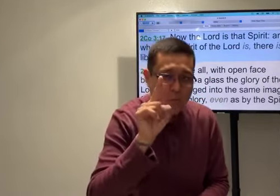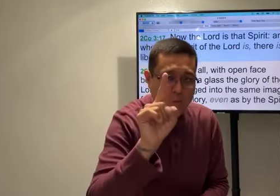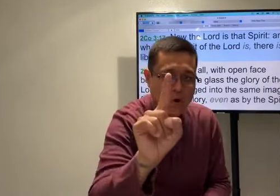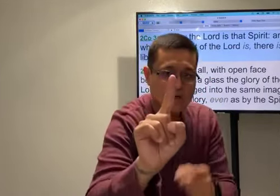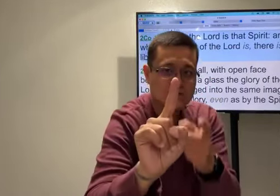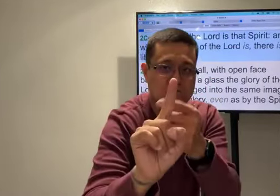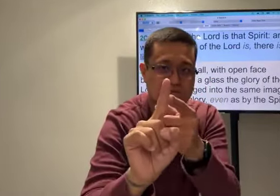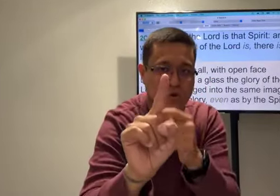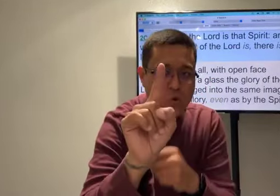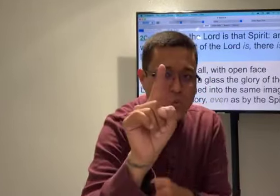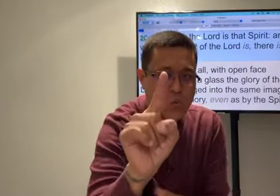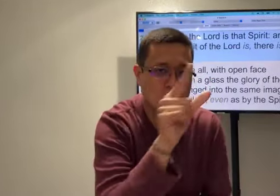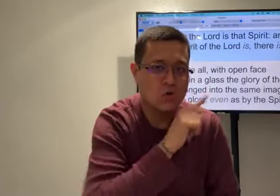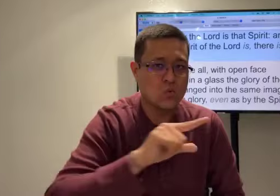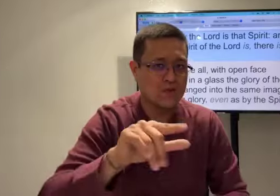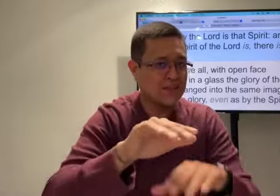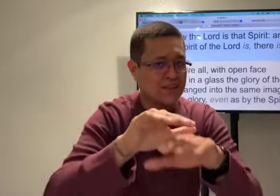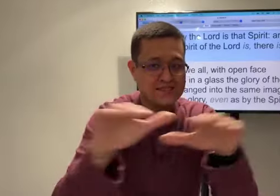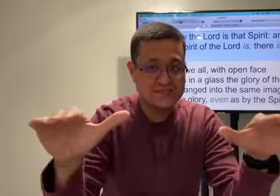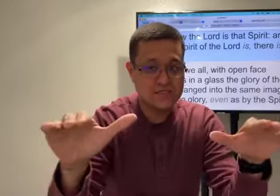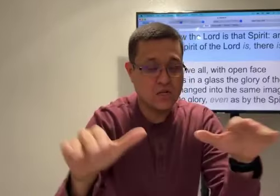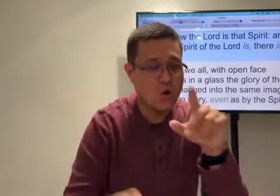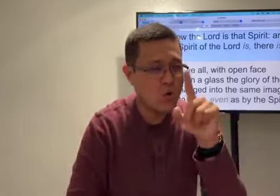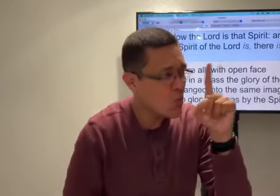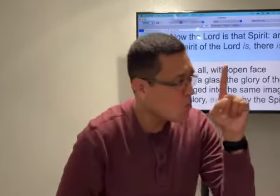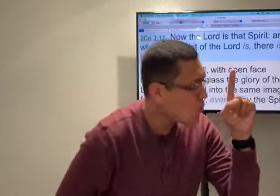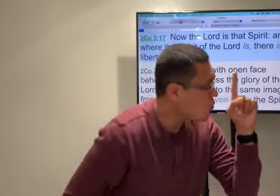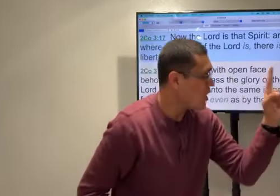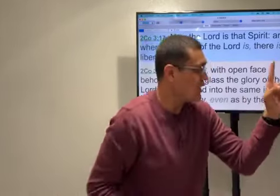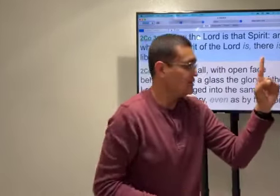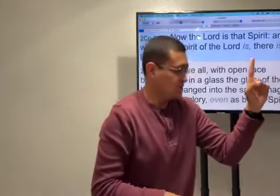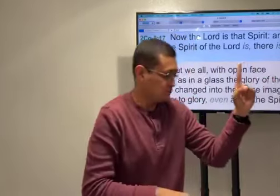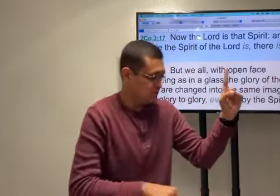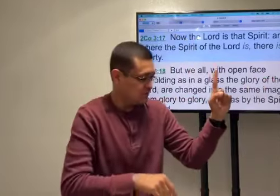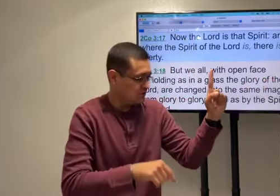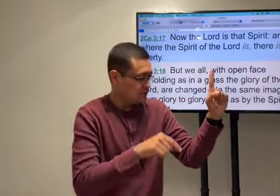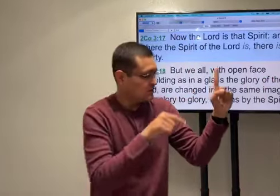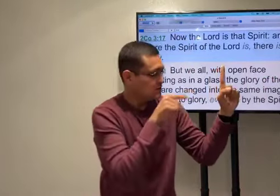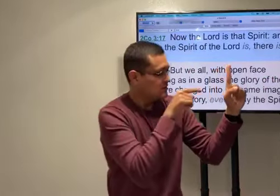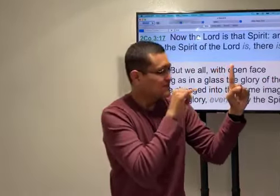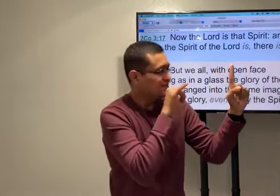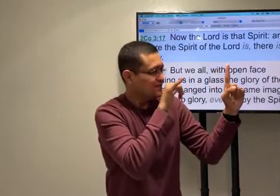Here, O Israel. The Lord our God is one Lord. One. That's it.